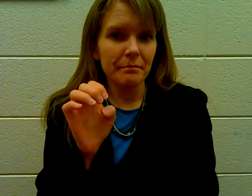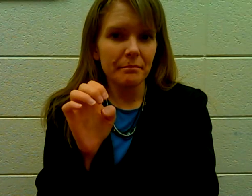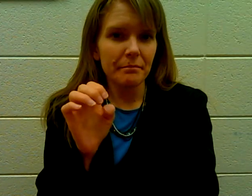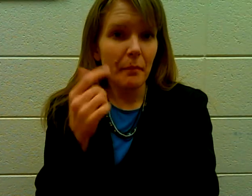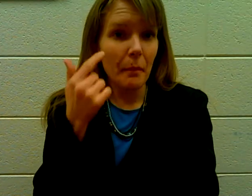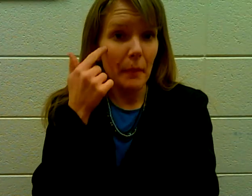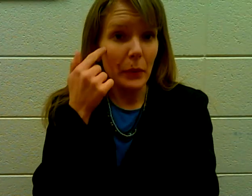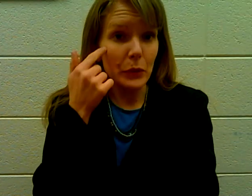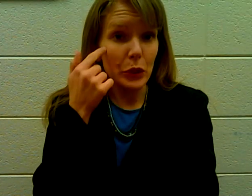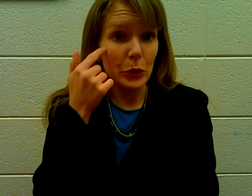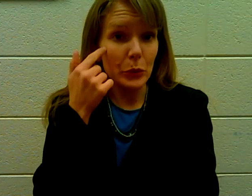Mountain Dew.